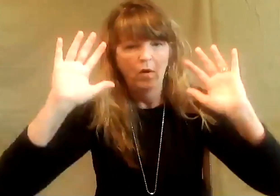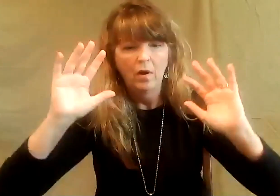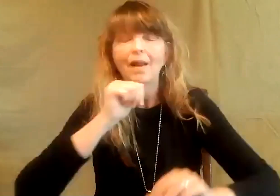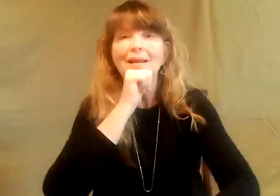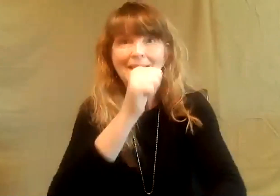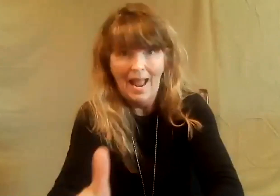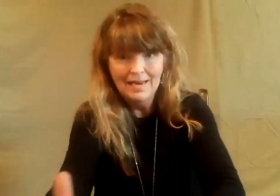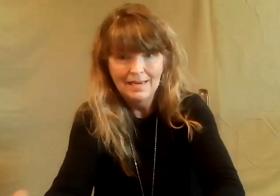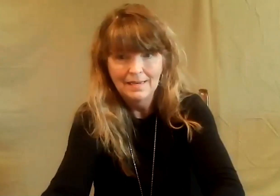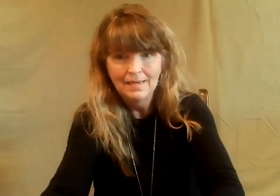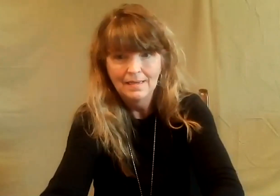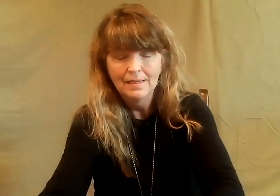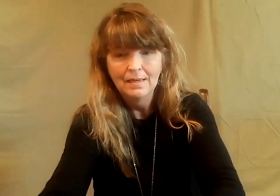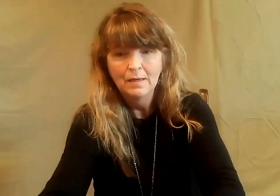over at all.